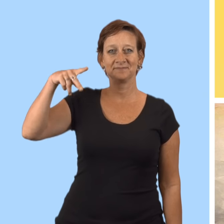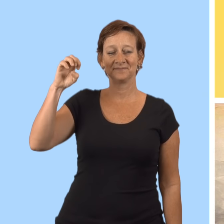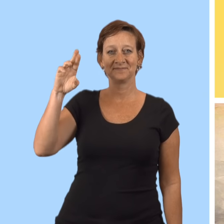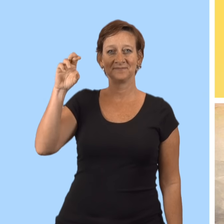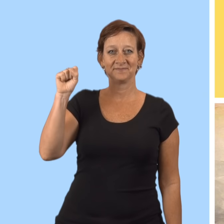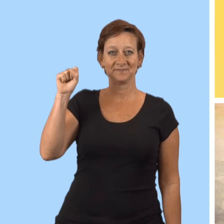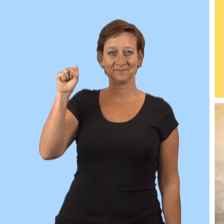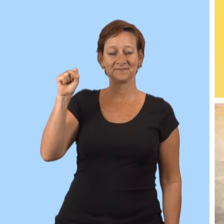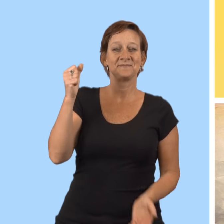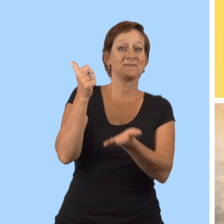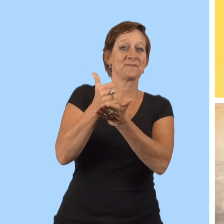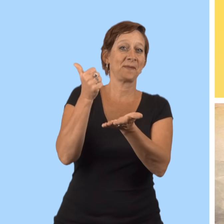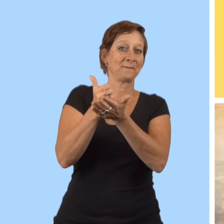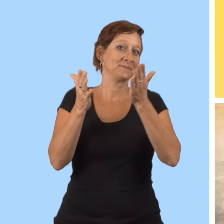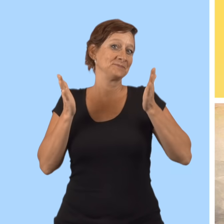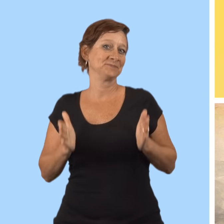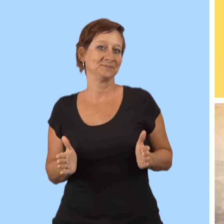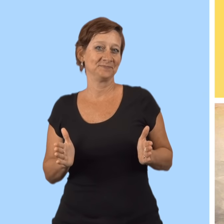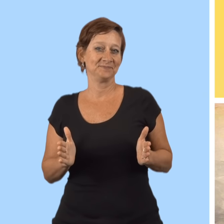helpers helpers helpers